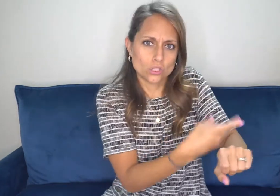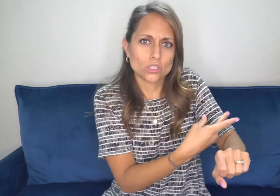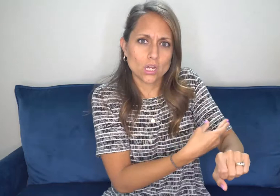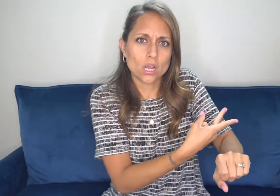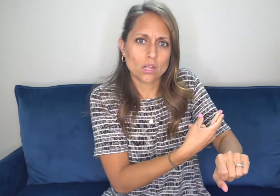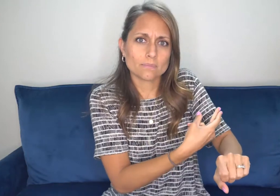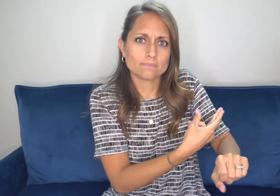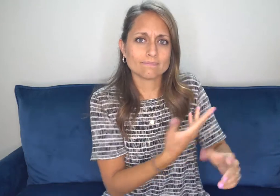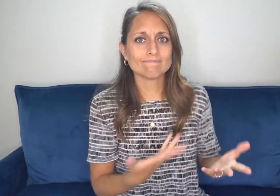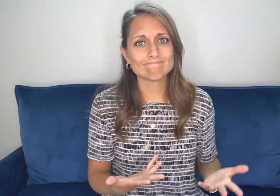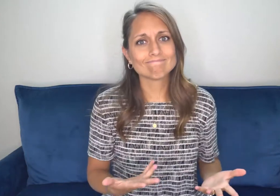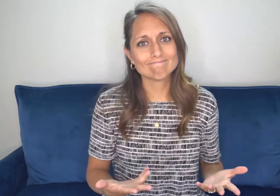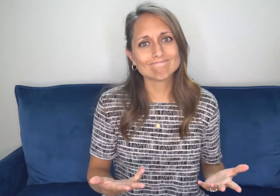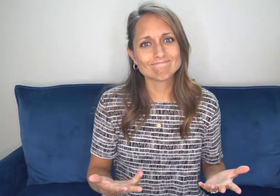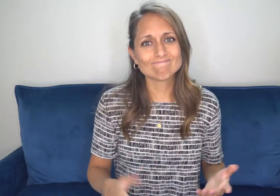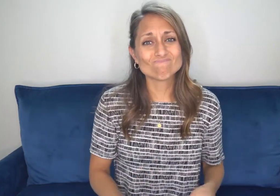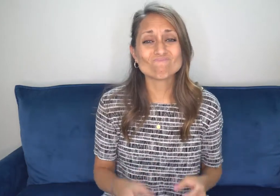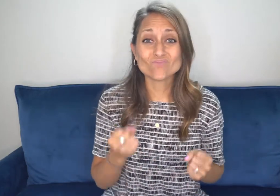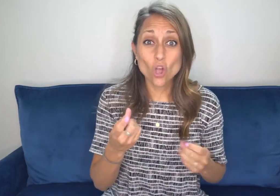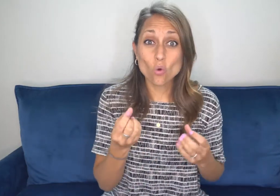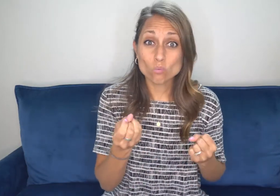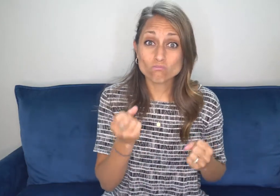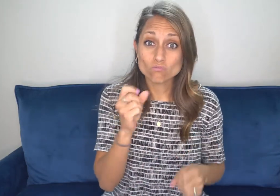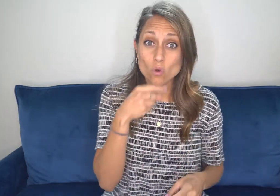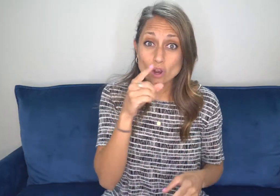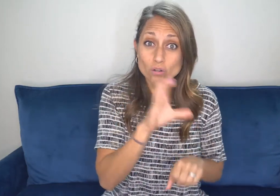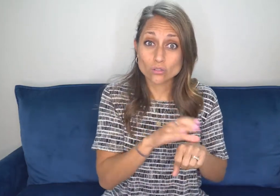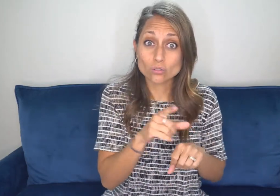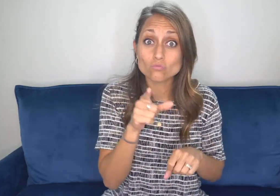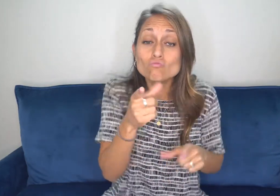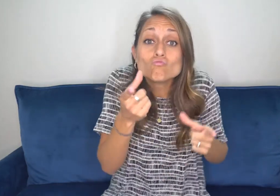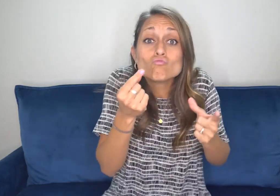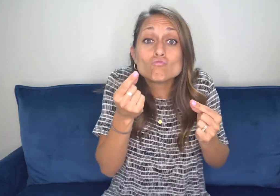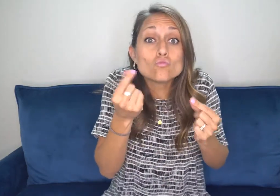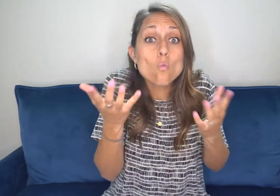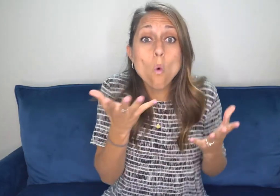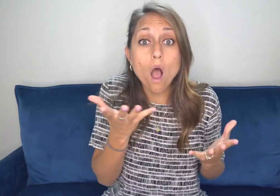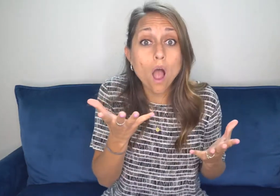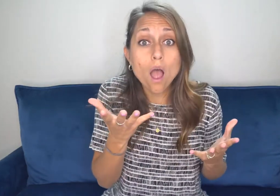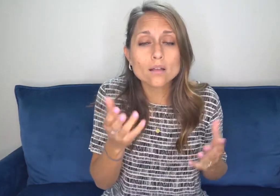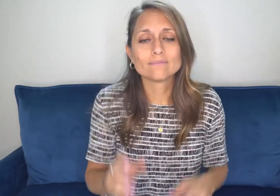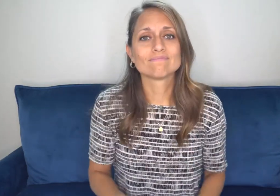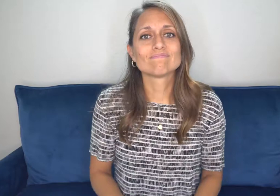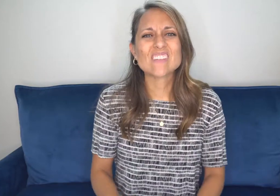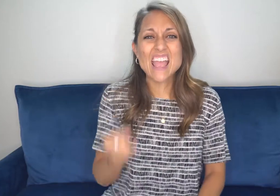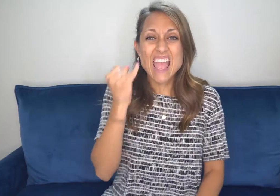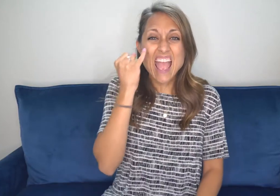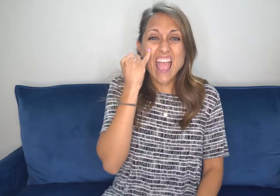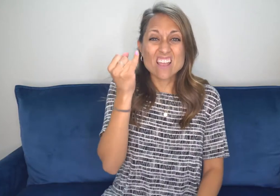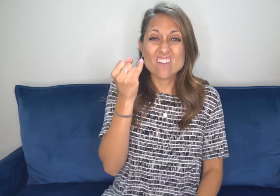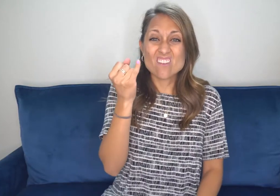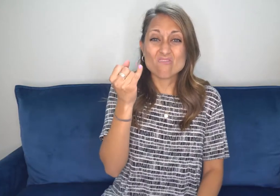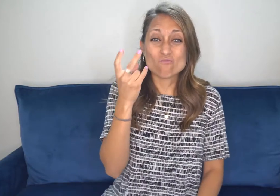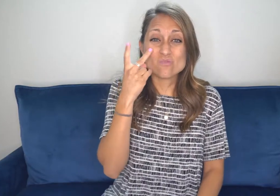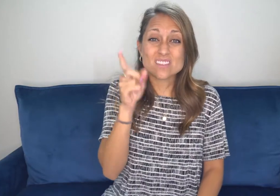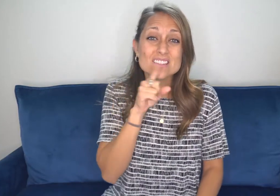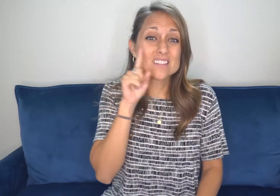And the deaf community has many lost sheep. They do. So hearing